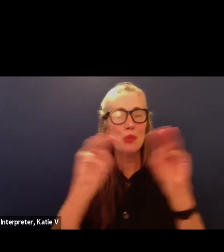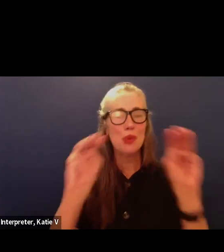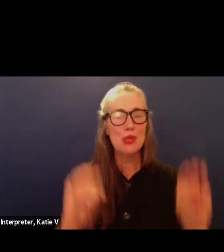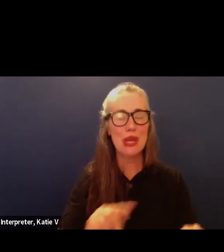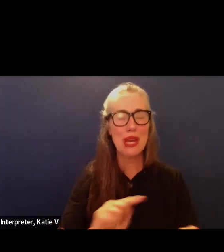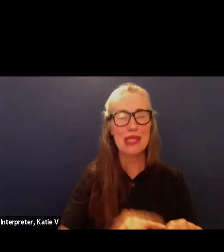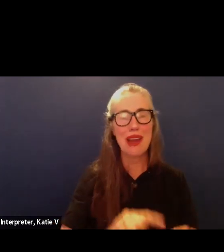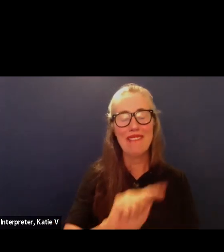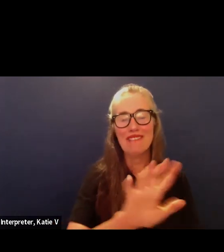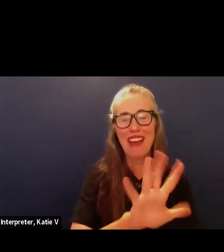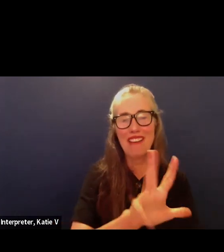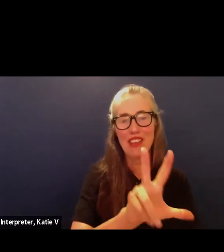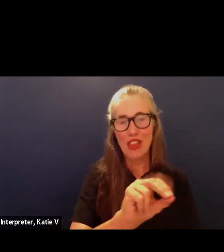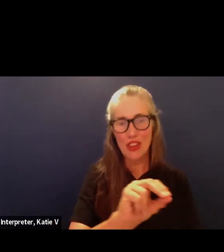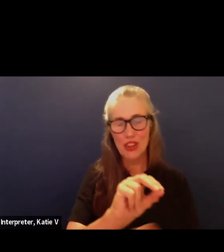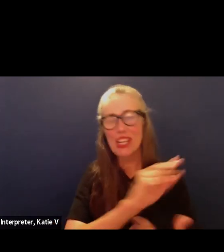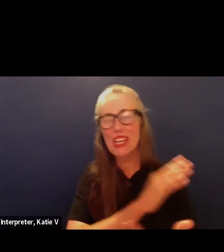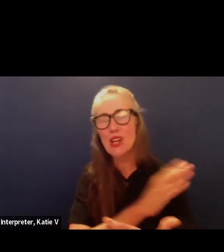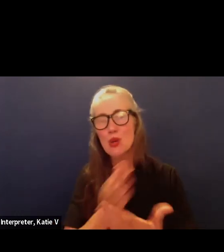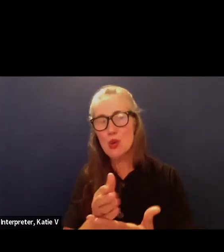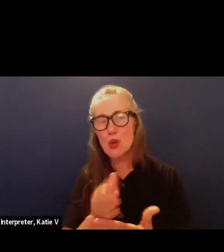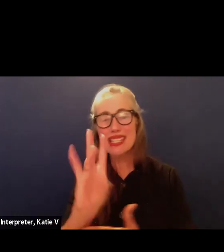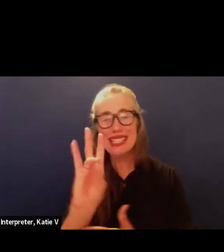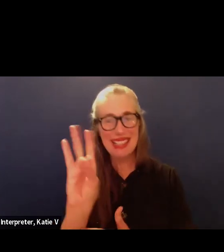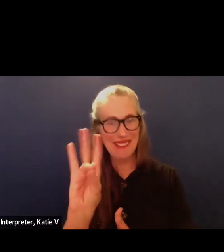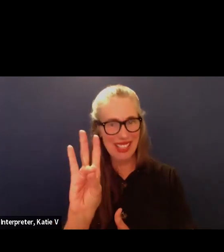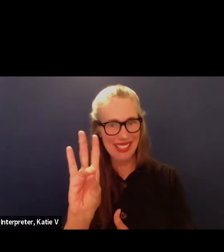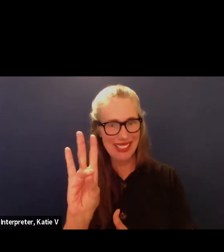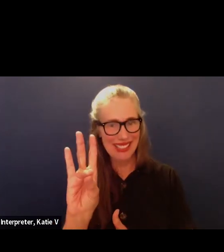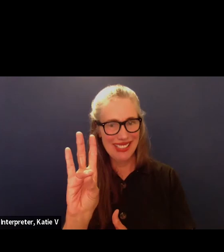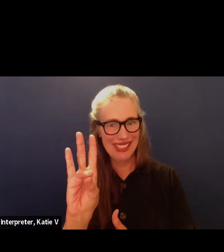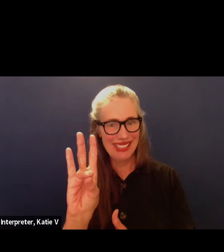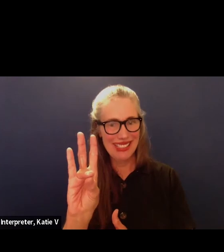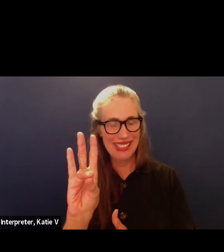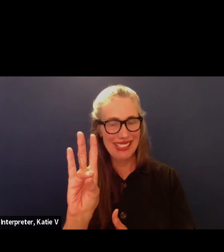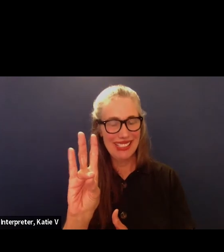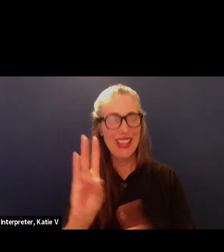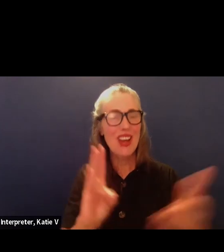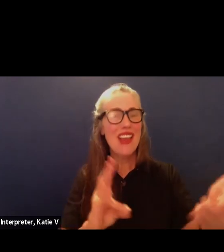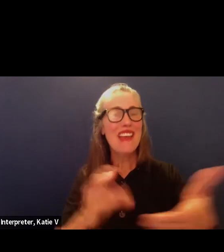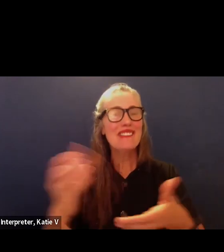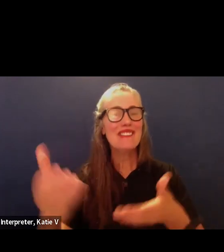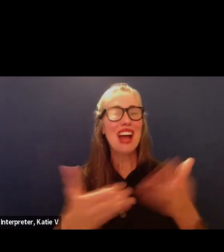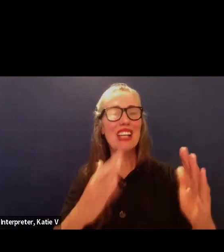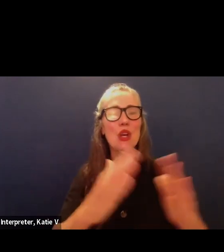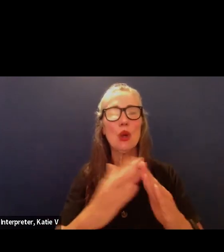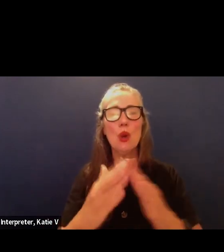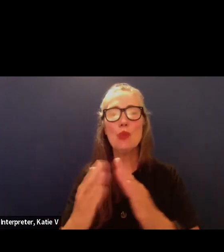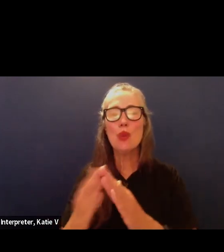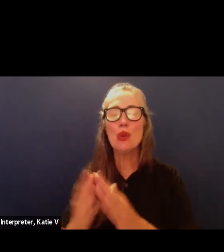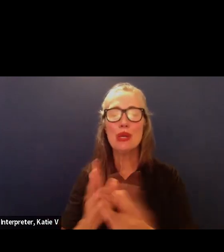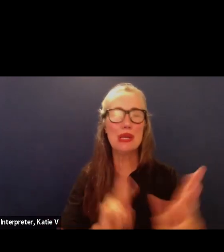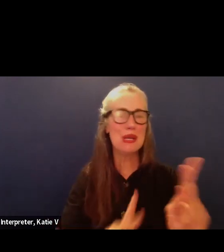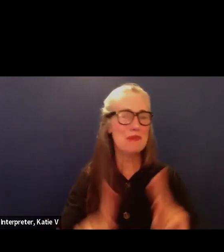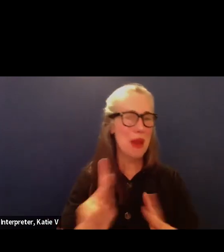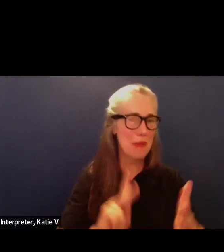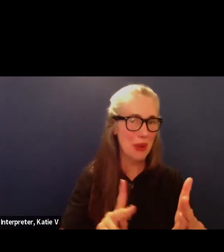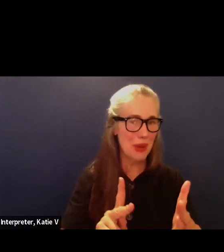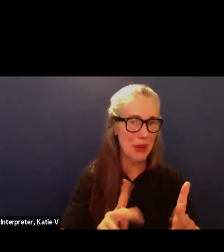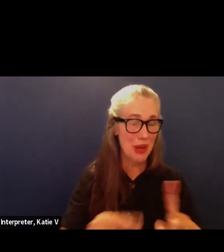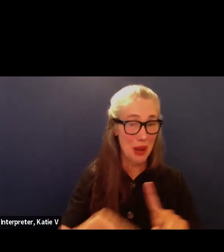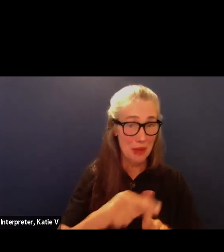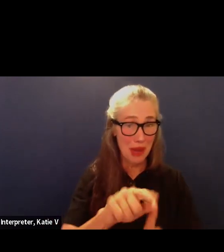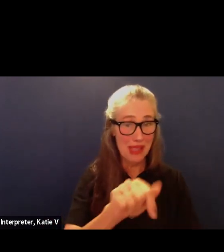5.30 to 7.00, where we will be inviting our community members along with yourselves to